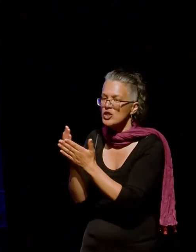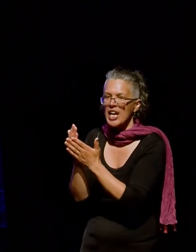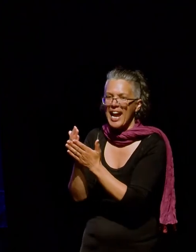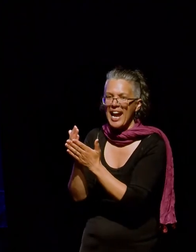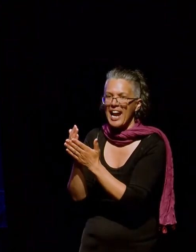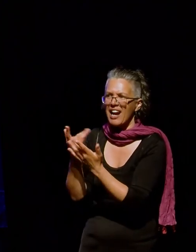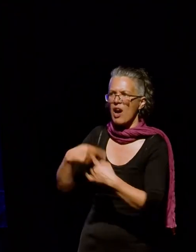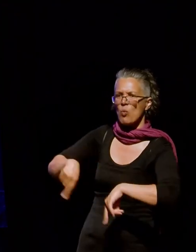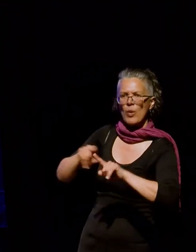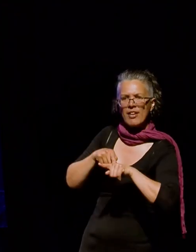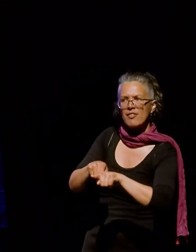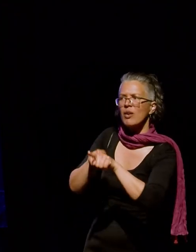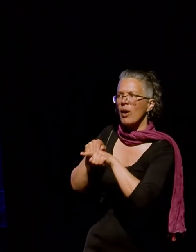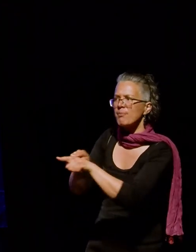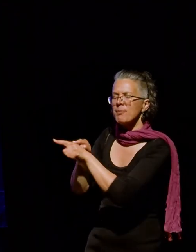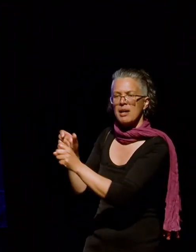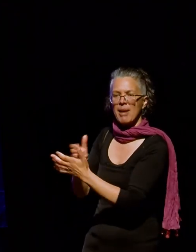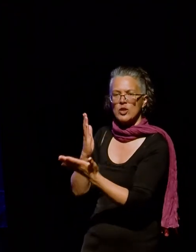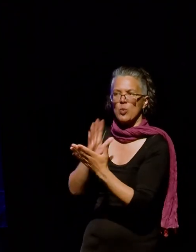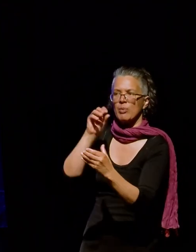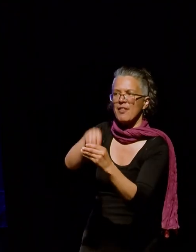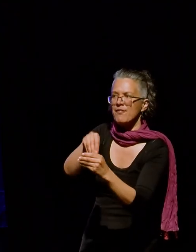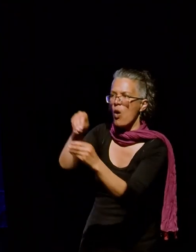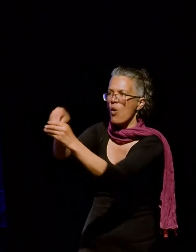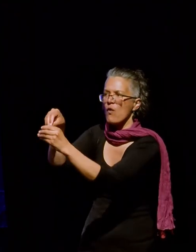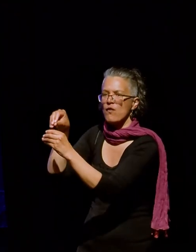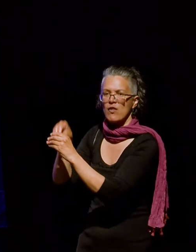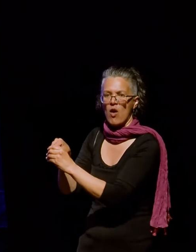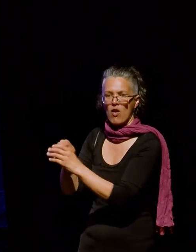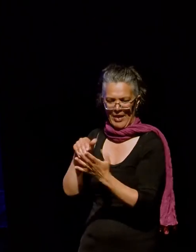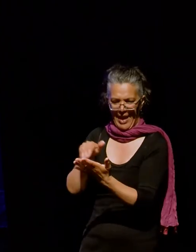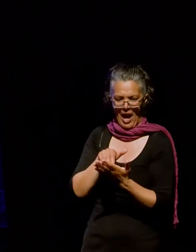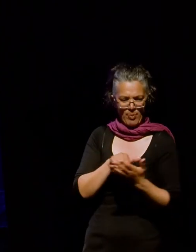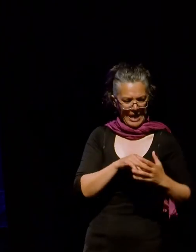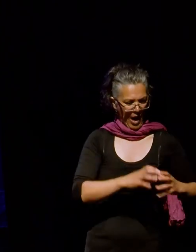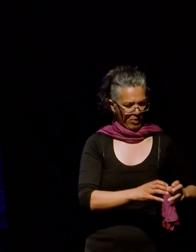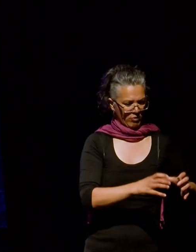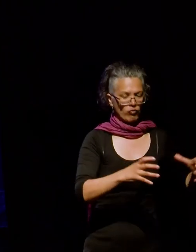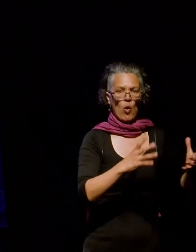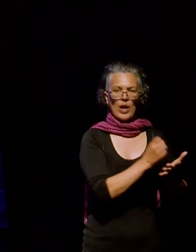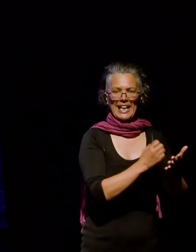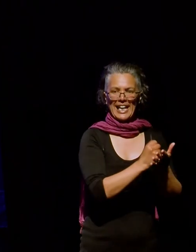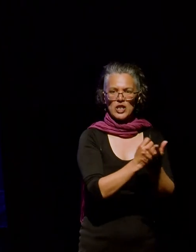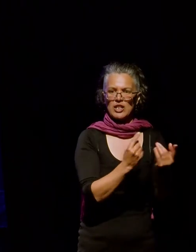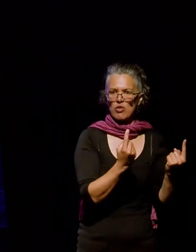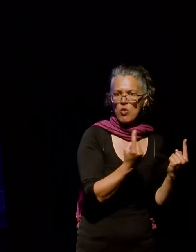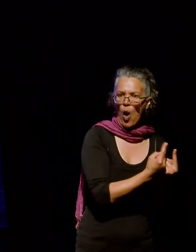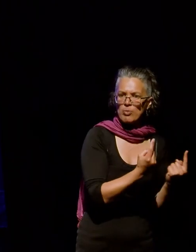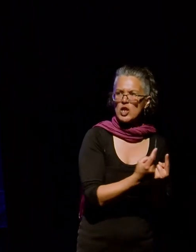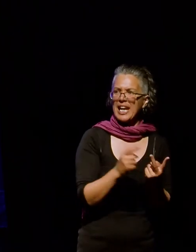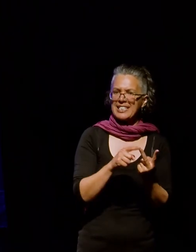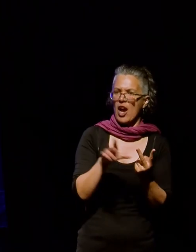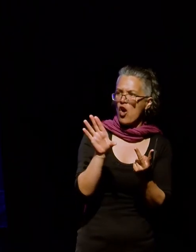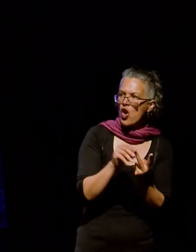And then we made sure that we were part of that conversation as well. And it helped our collection grow through objects, copies of objects.